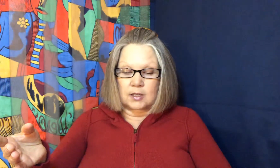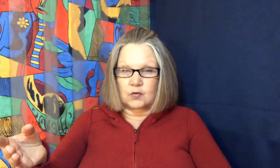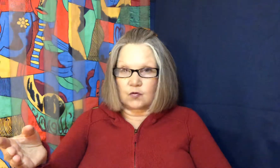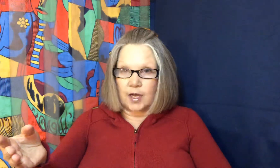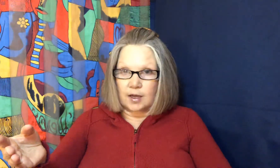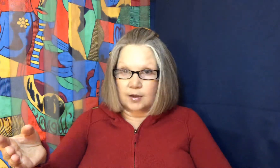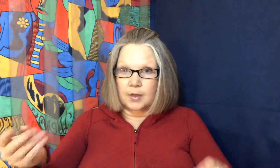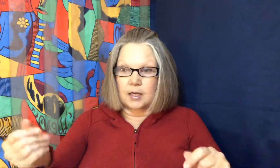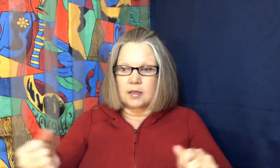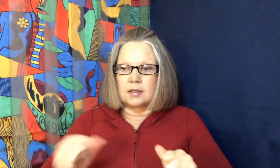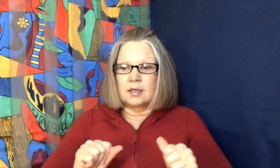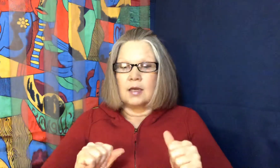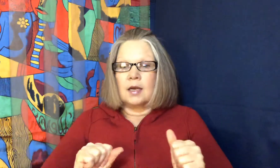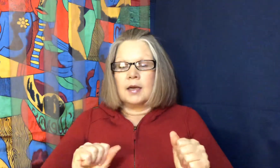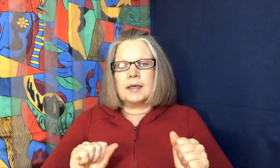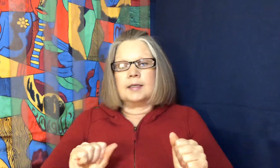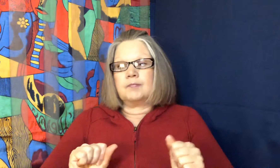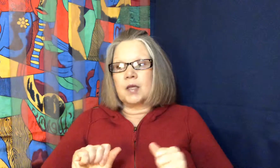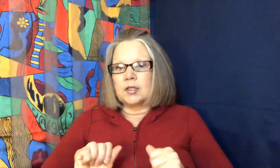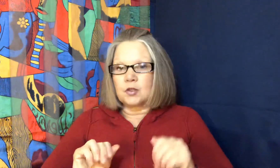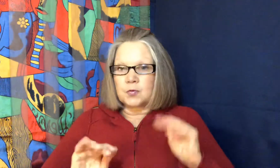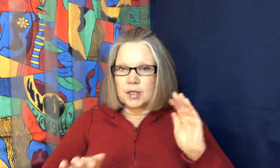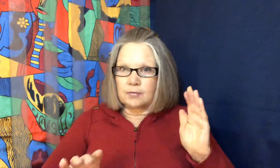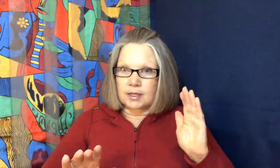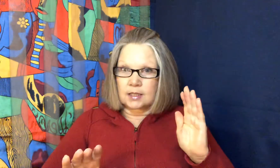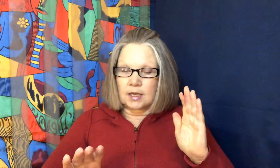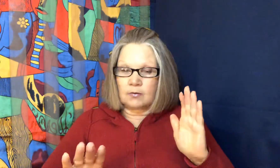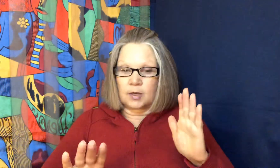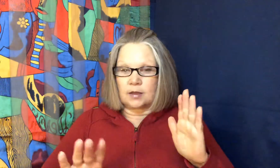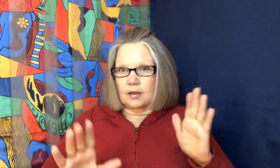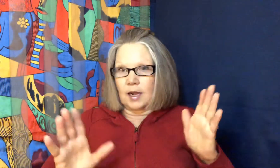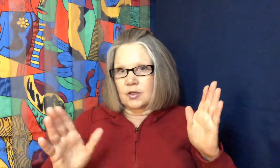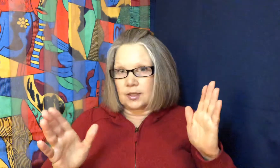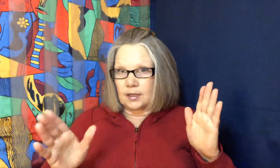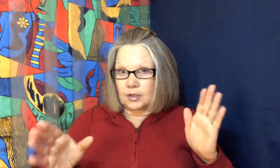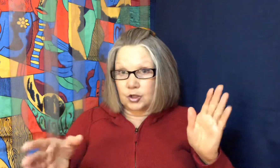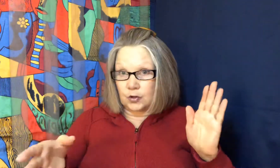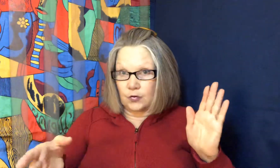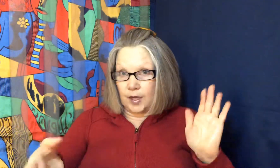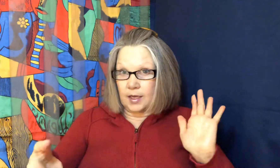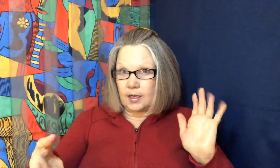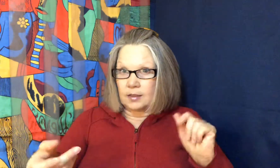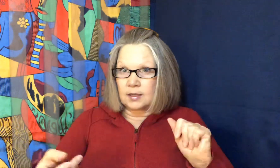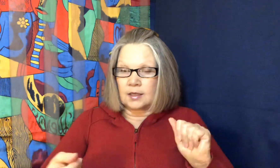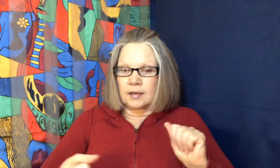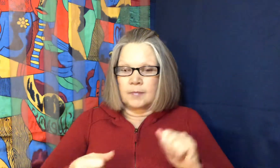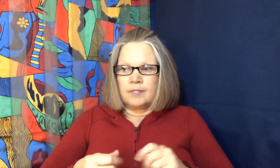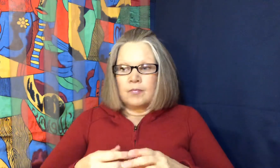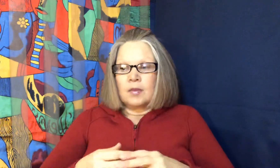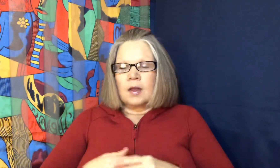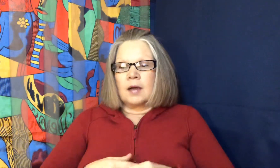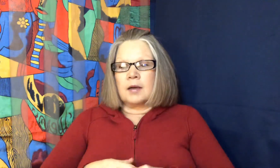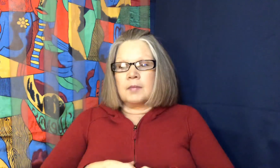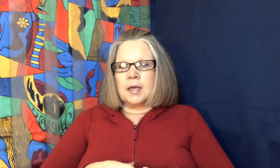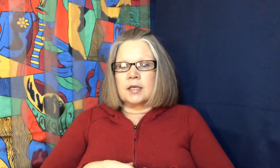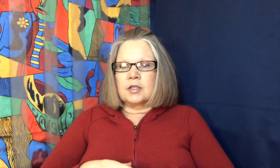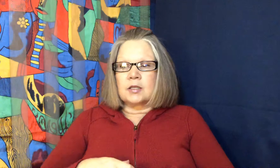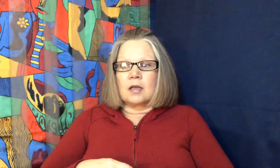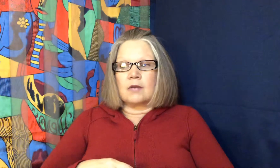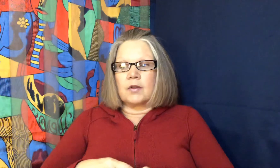Freya because I just really resonate with actually that show Vikings and I just love the